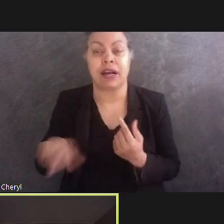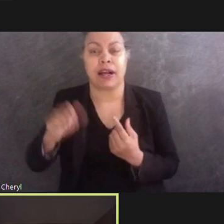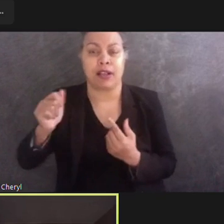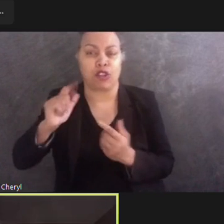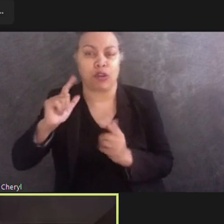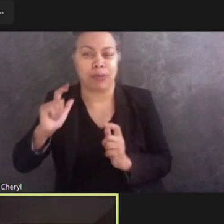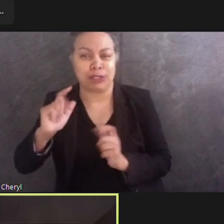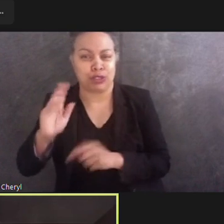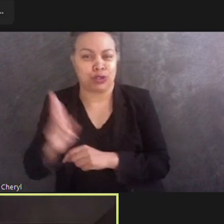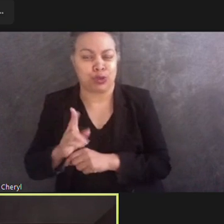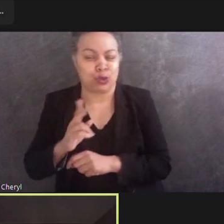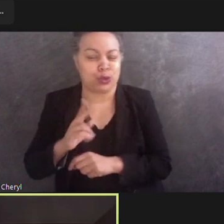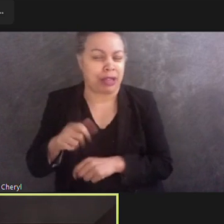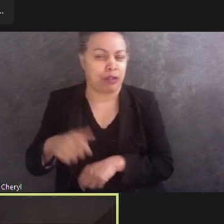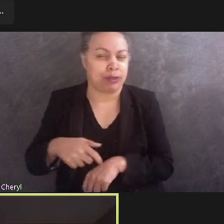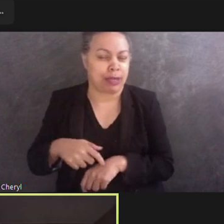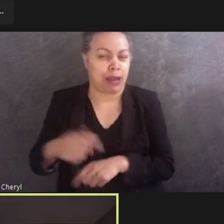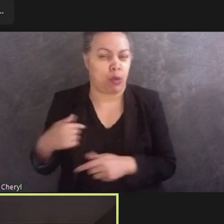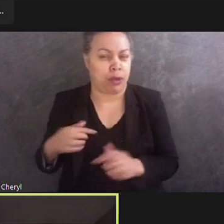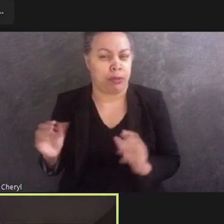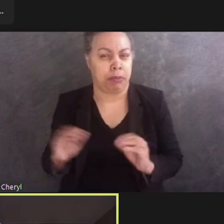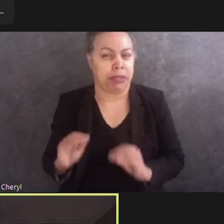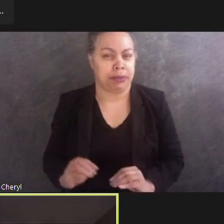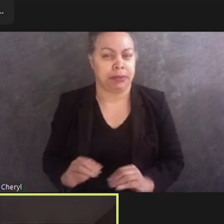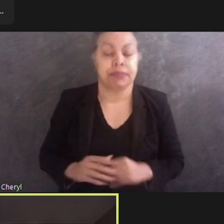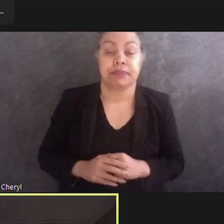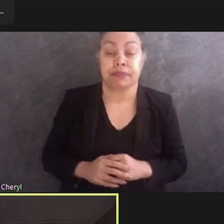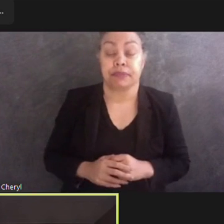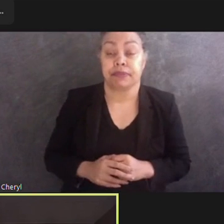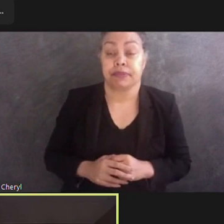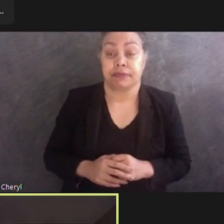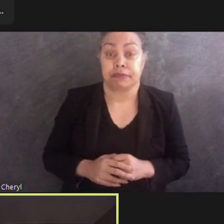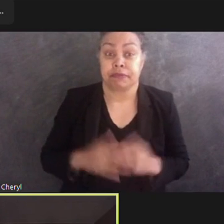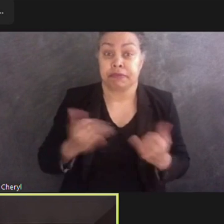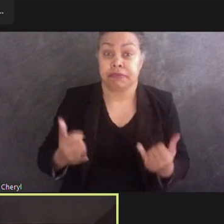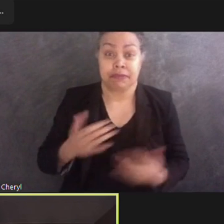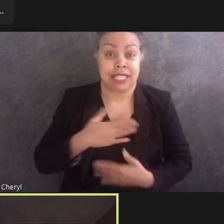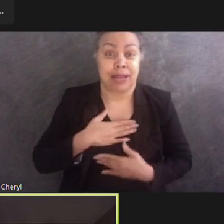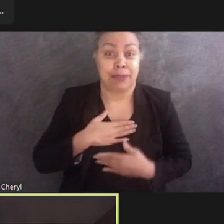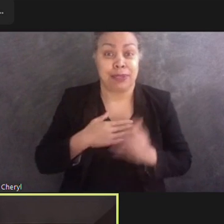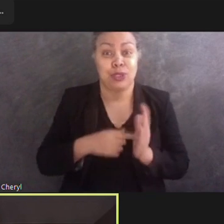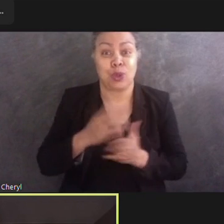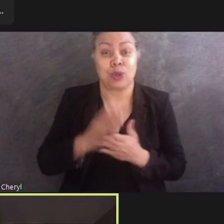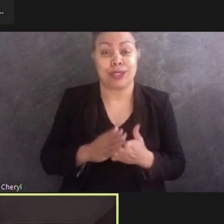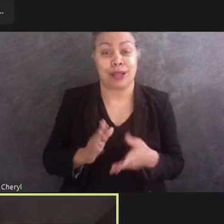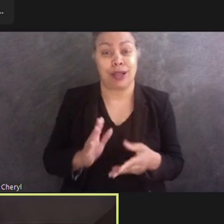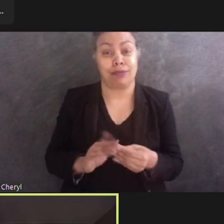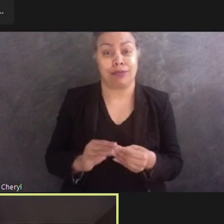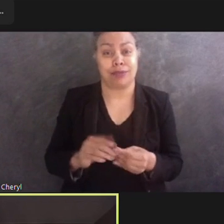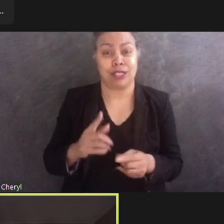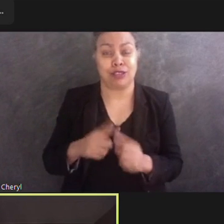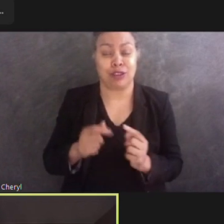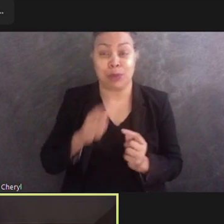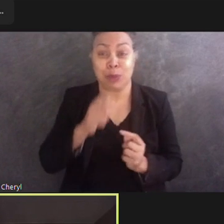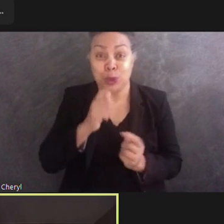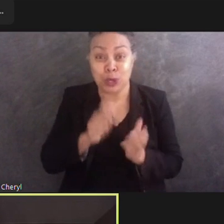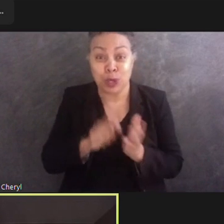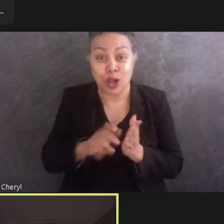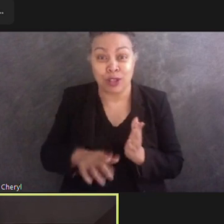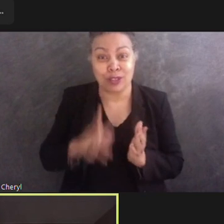Now, I have the great pleasure to introduce pre-recorded remarks by the primary author of the Americans with Disabilities